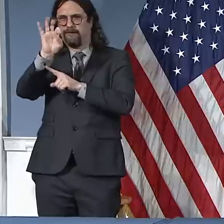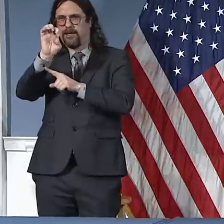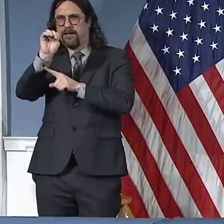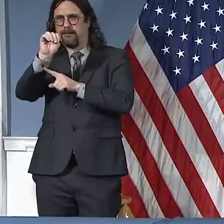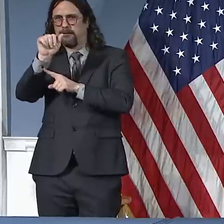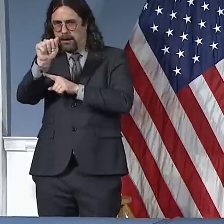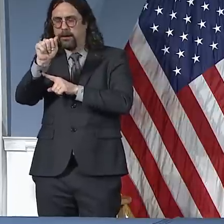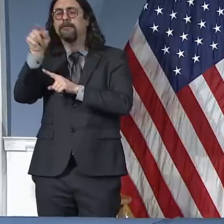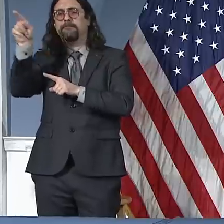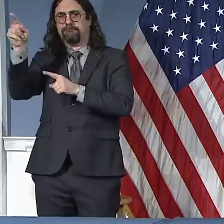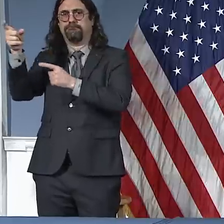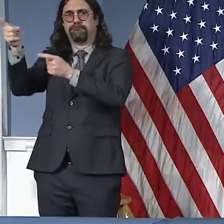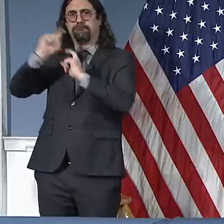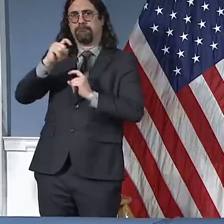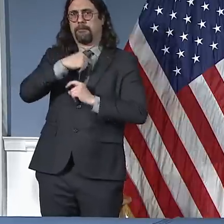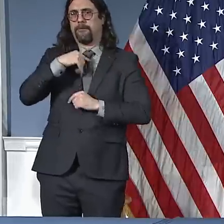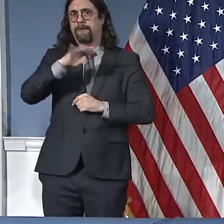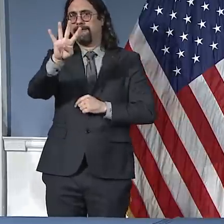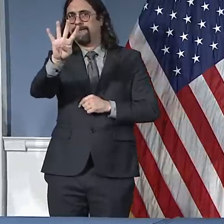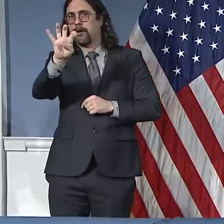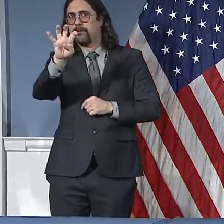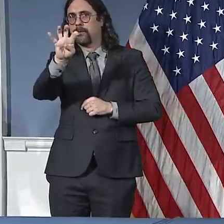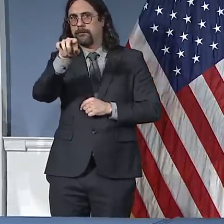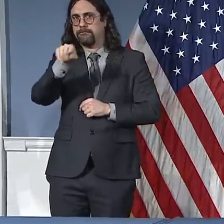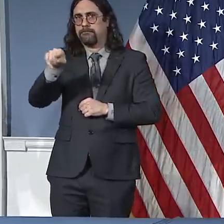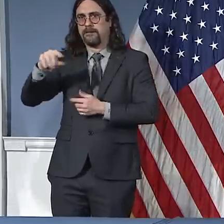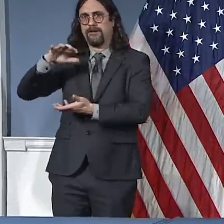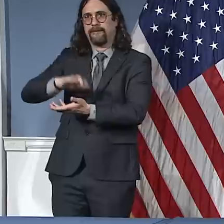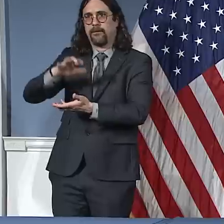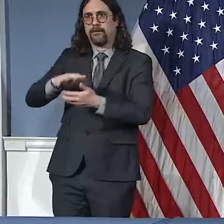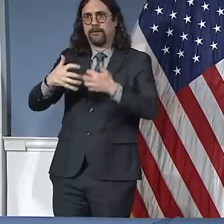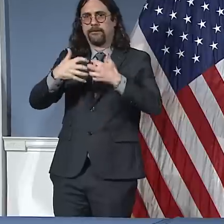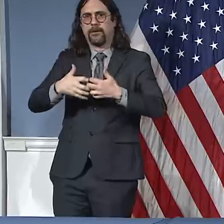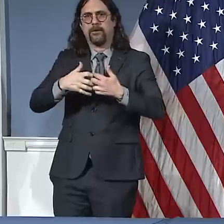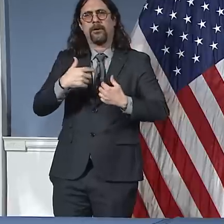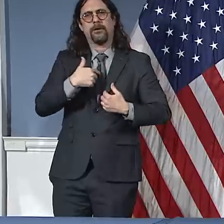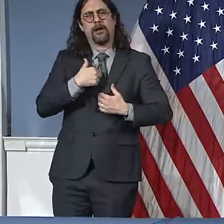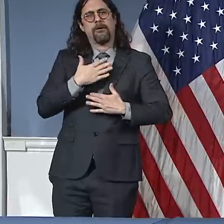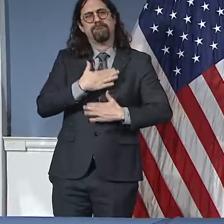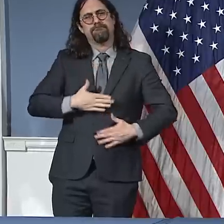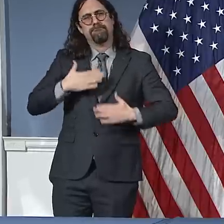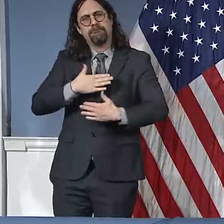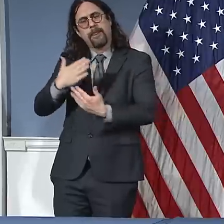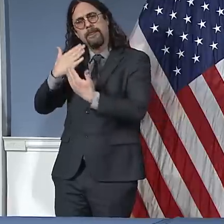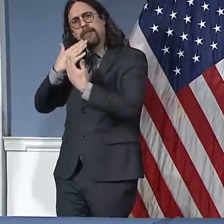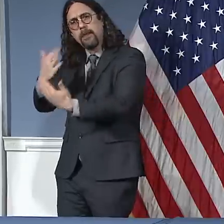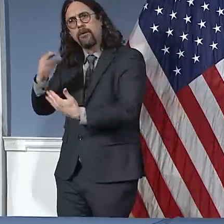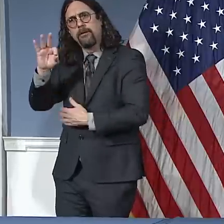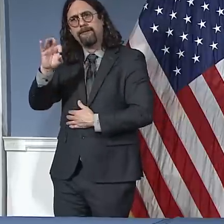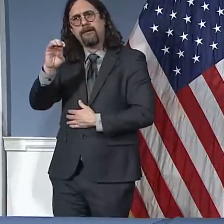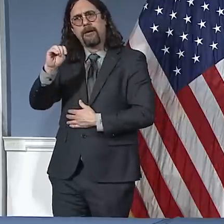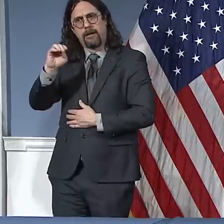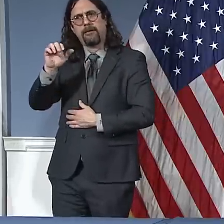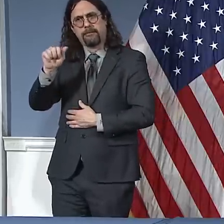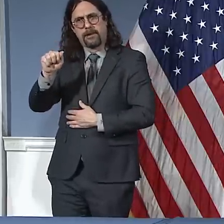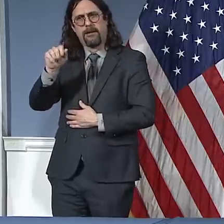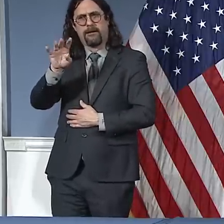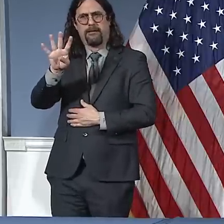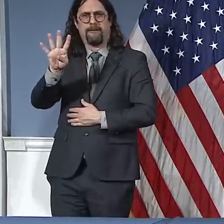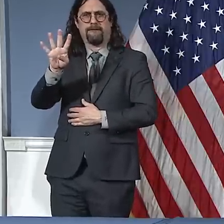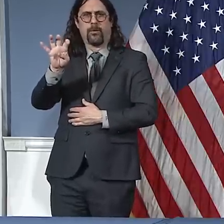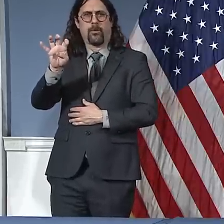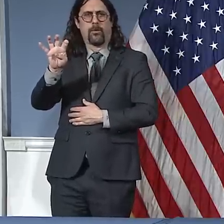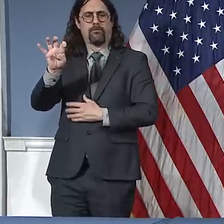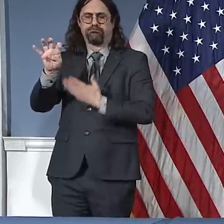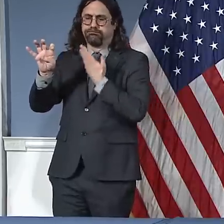a single ventilator sitting in a federal warehouse that could be here in New York City saving lives, something's wrong. We must get the ventilators to